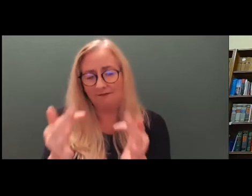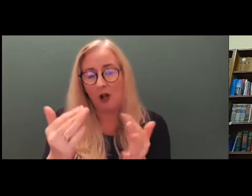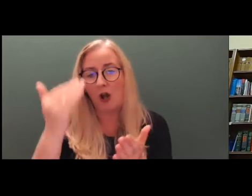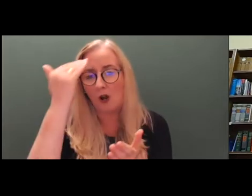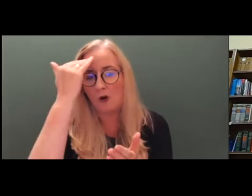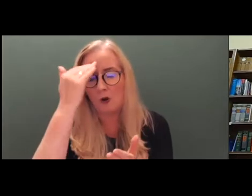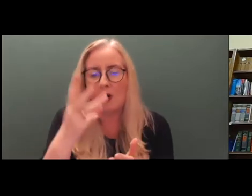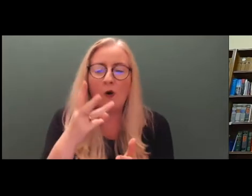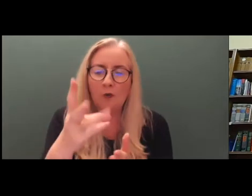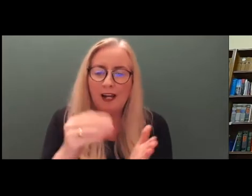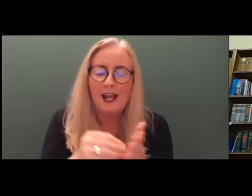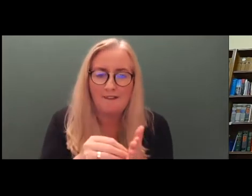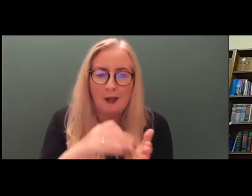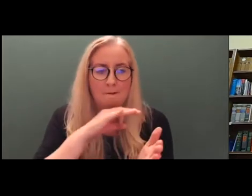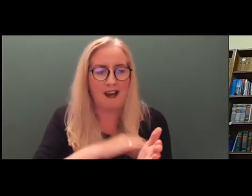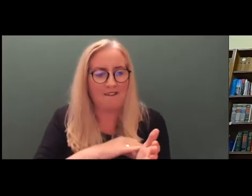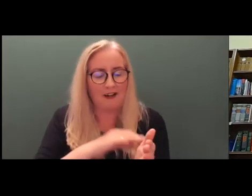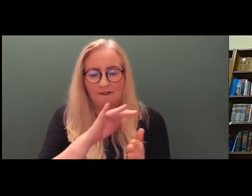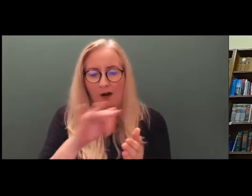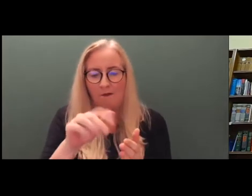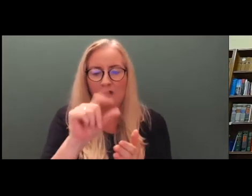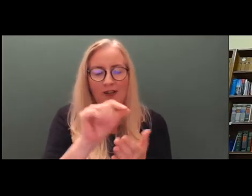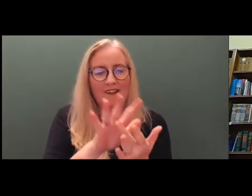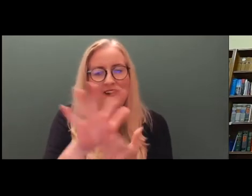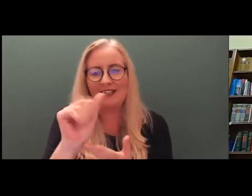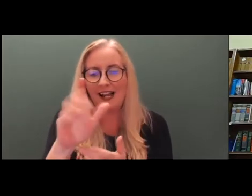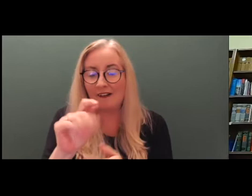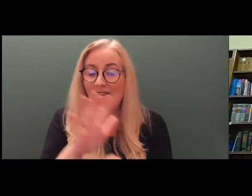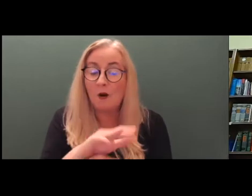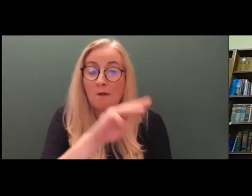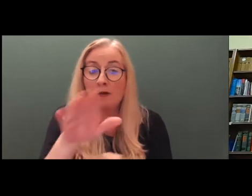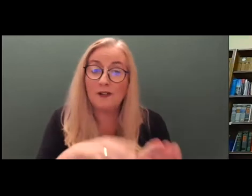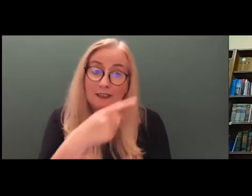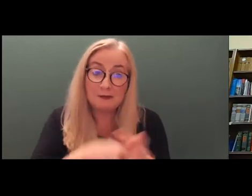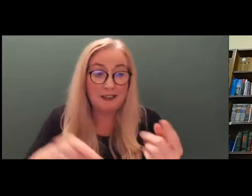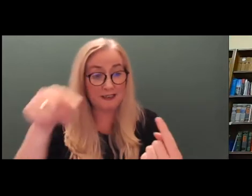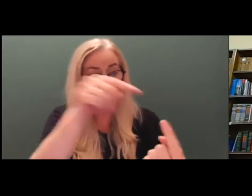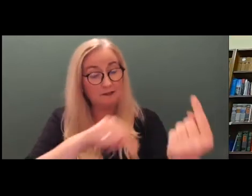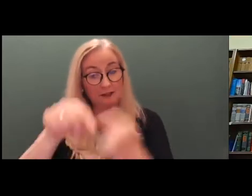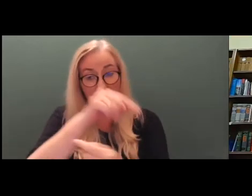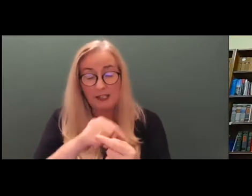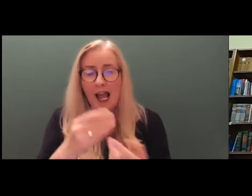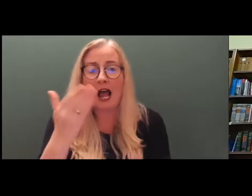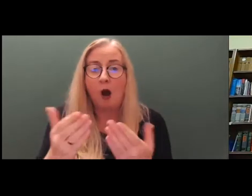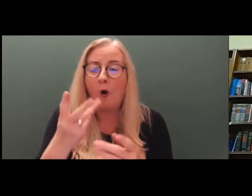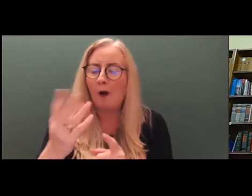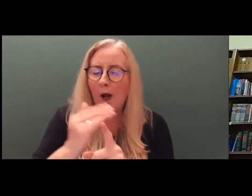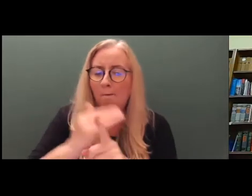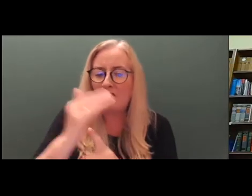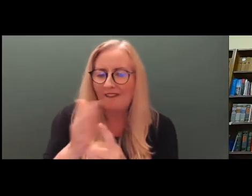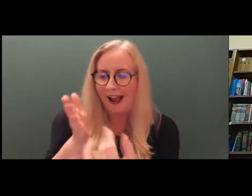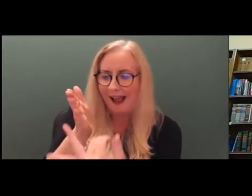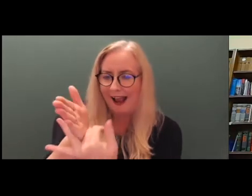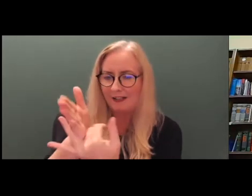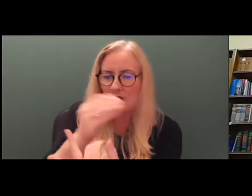of the 2015 Act for persons with disabilities and how it will improve their access to justice